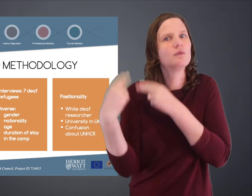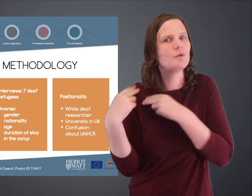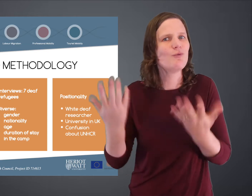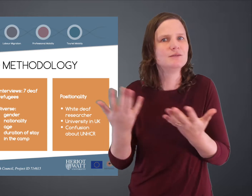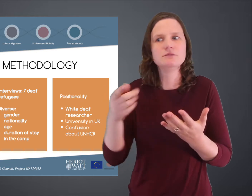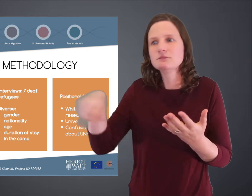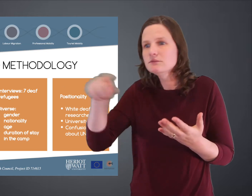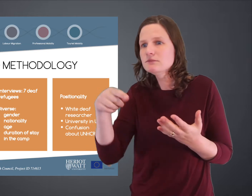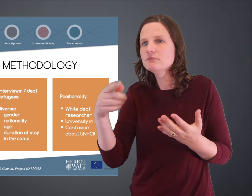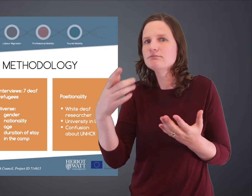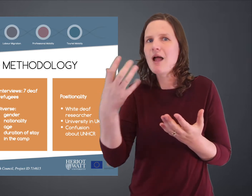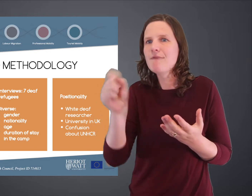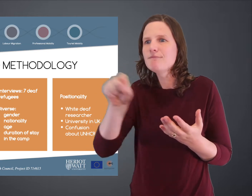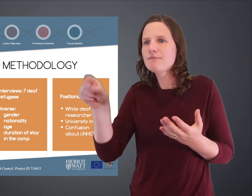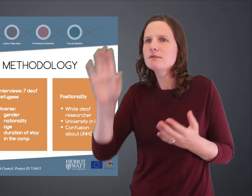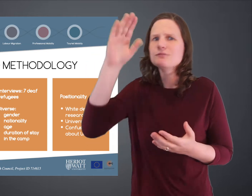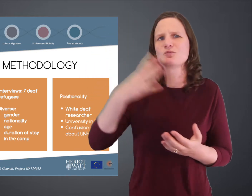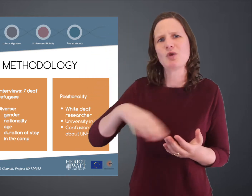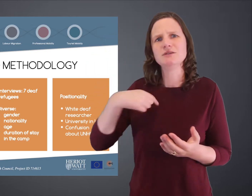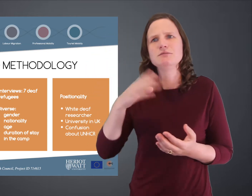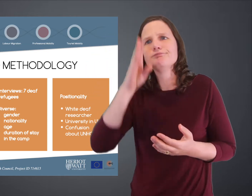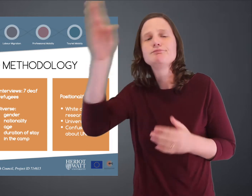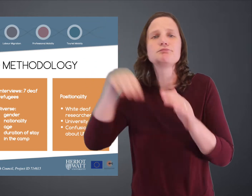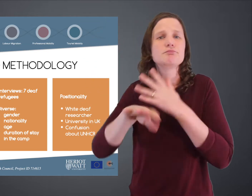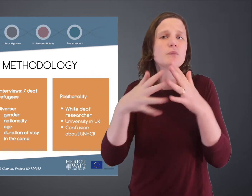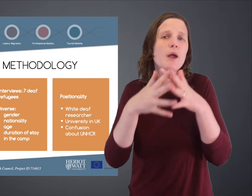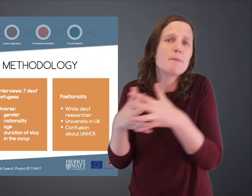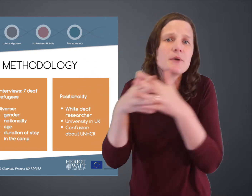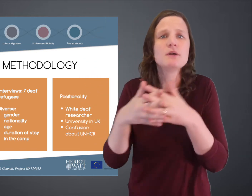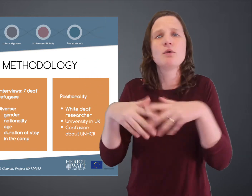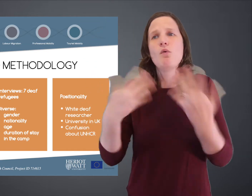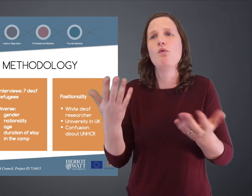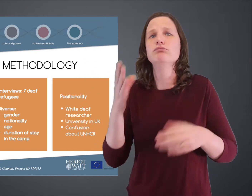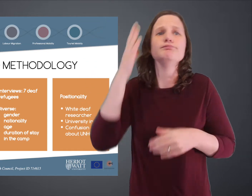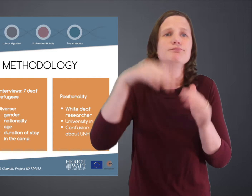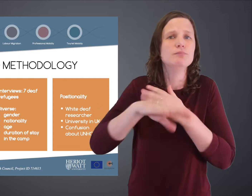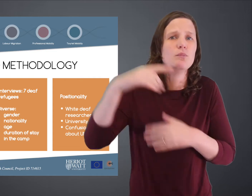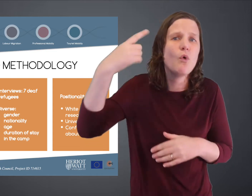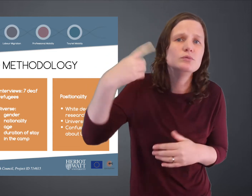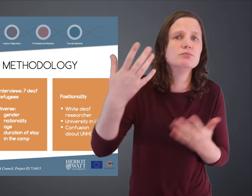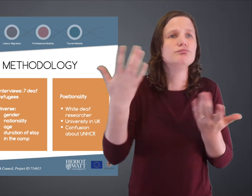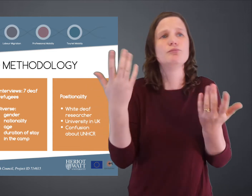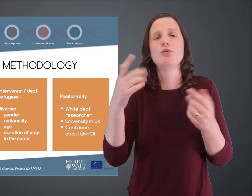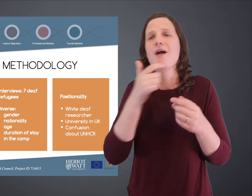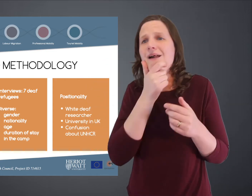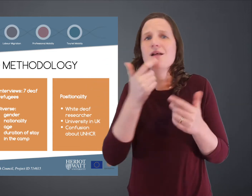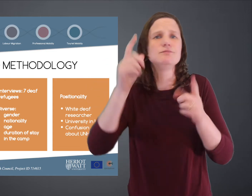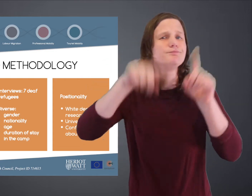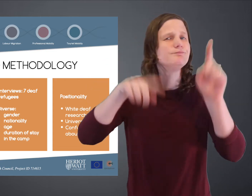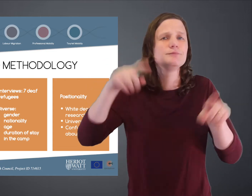they're responsible for. They're additionally responsible for refugees who wish to leave the camp and be relocated to